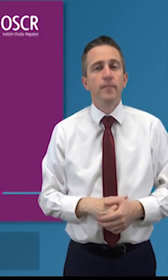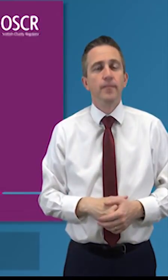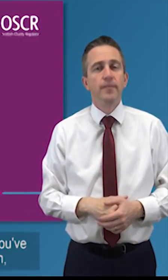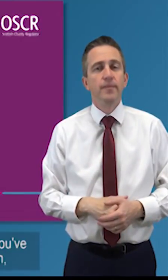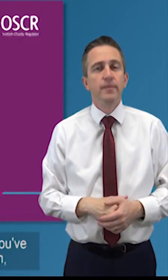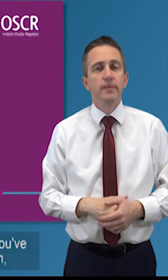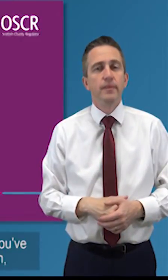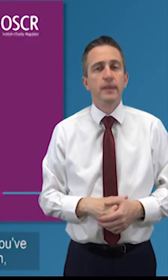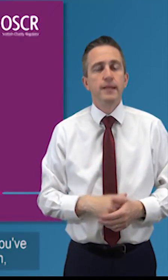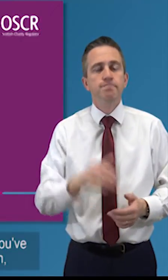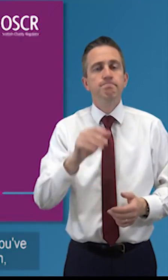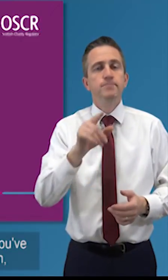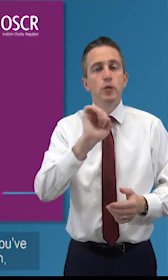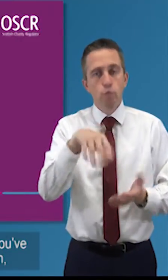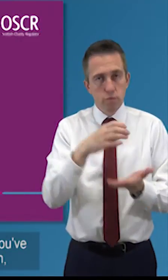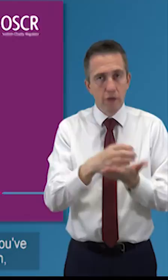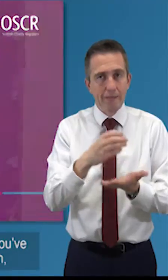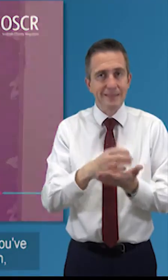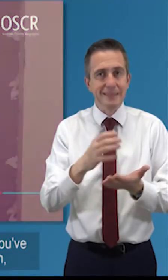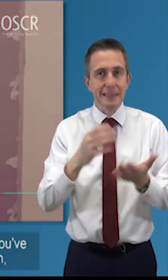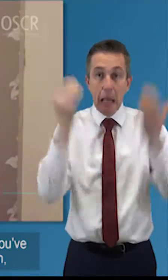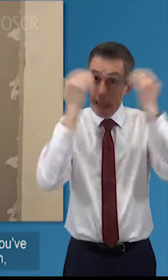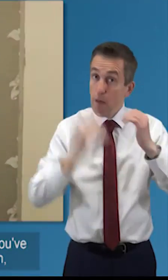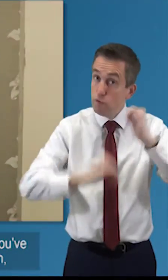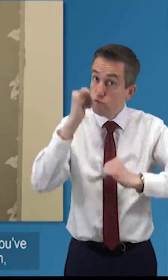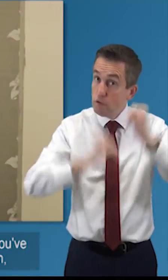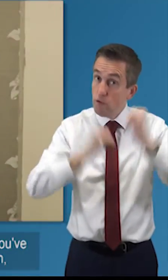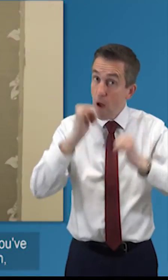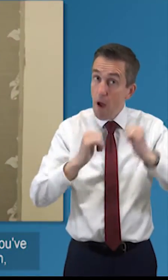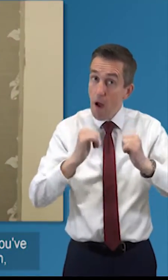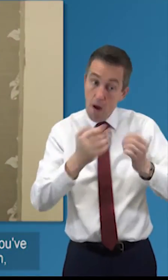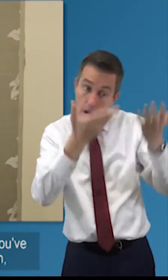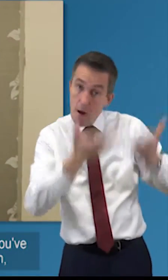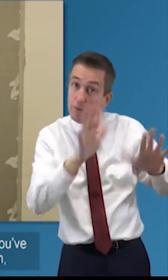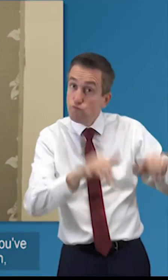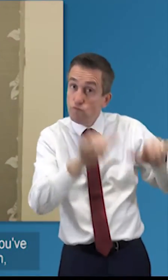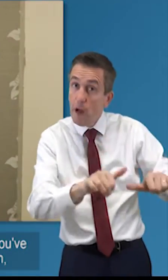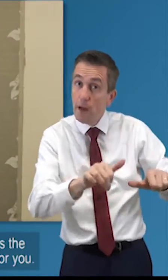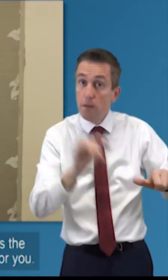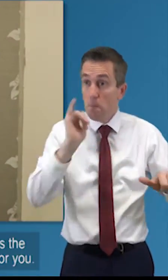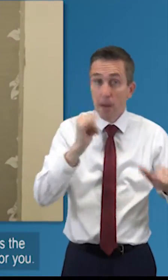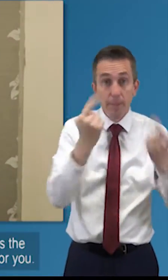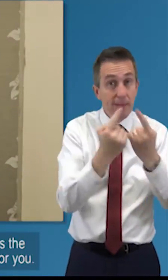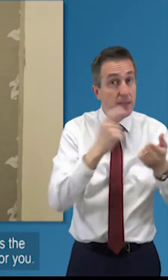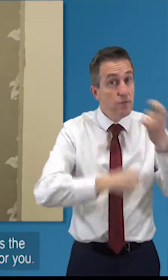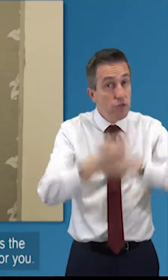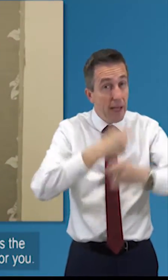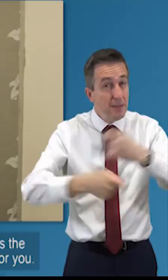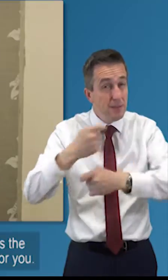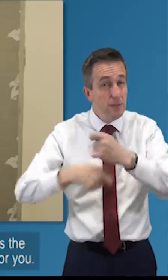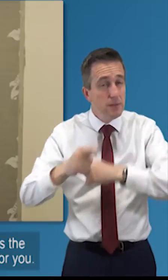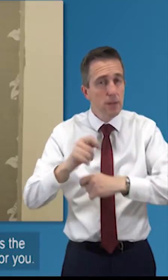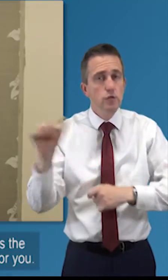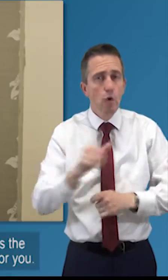and considering whether the legal structure that you've got still works for you if your charity's grown if things have changed